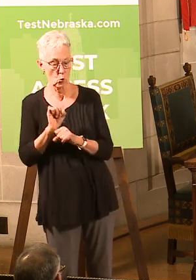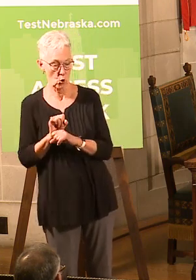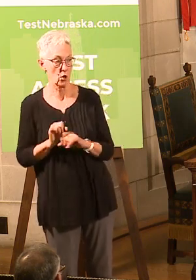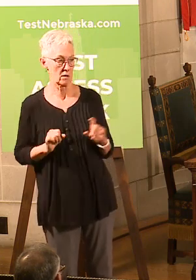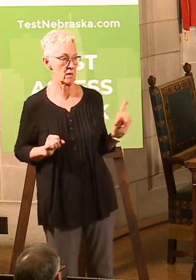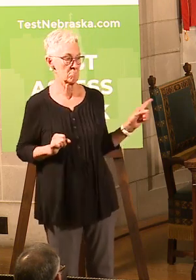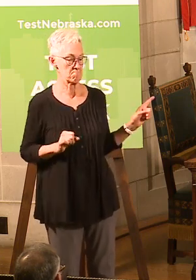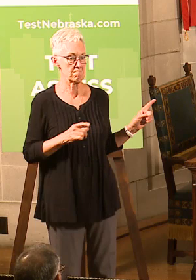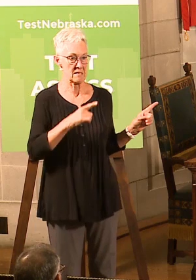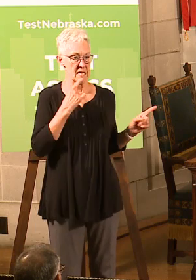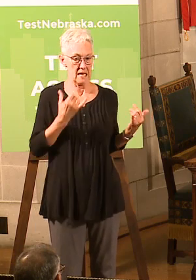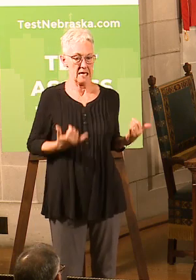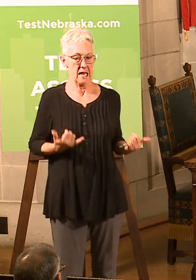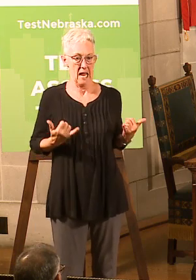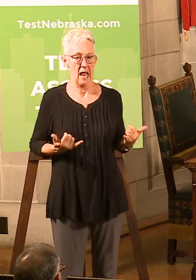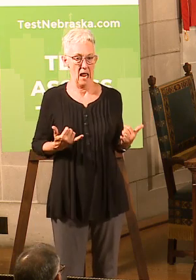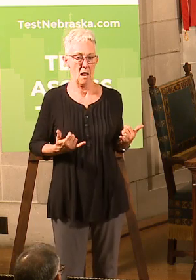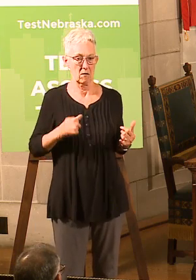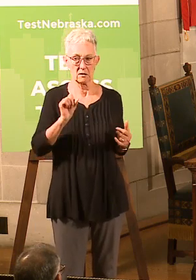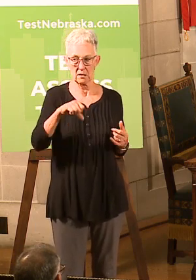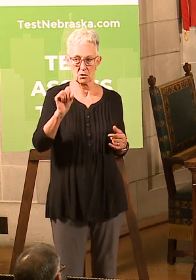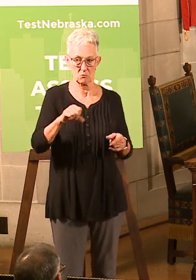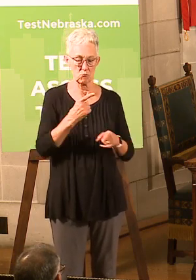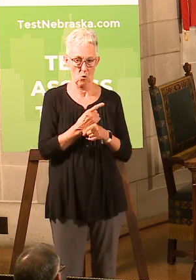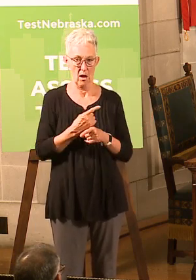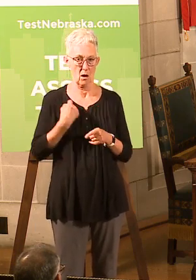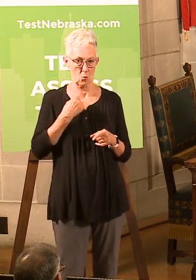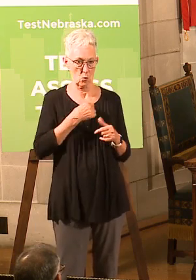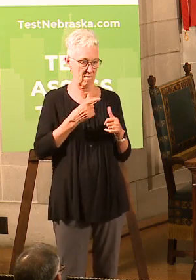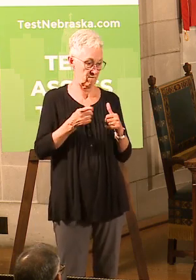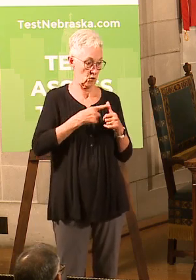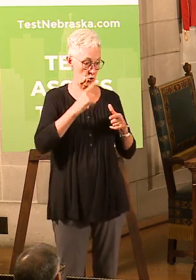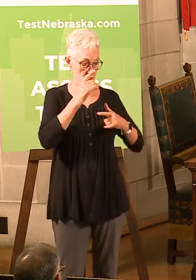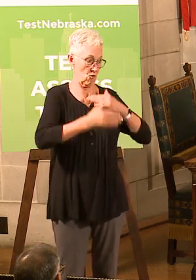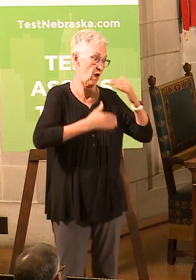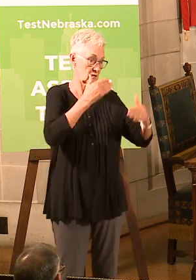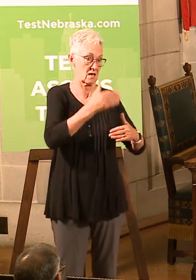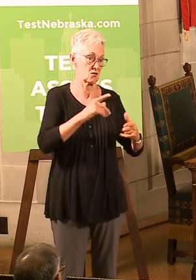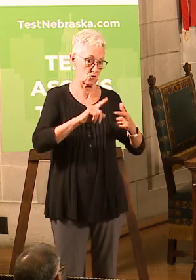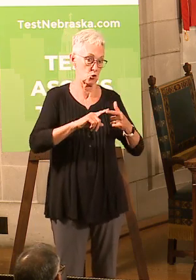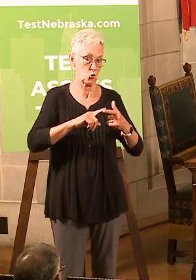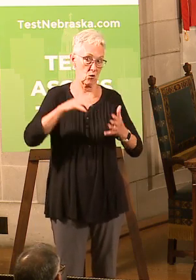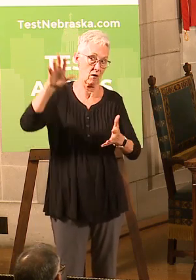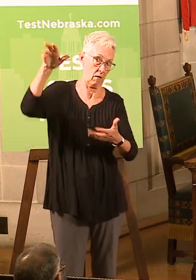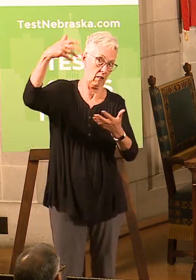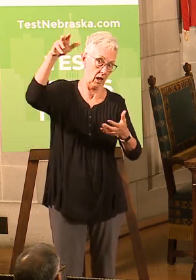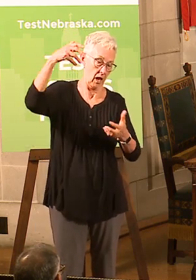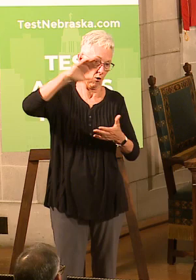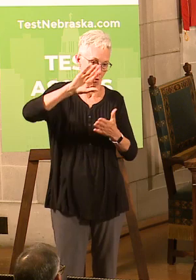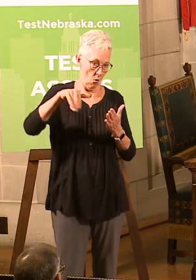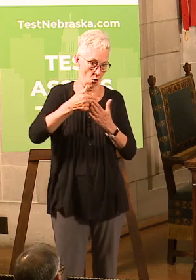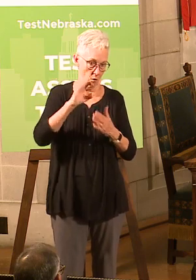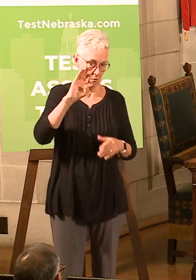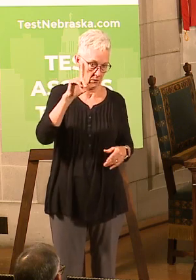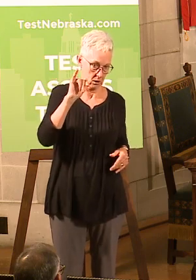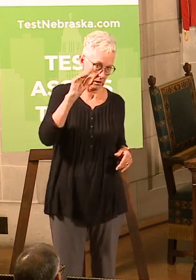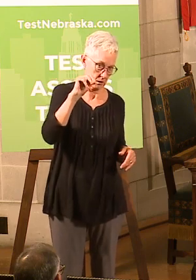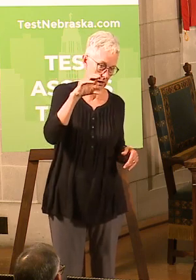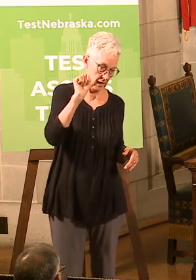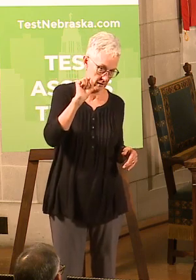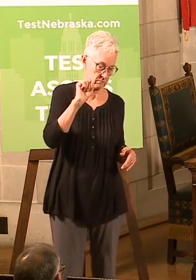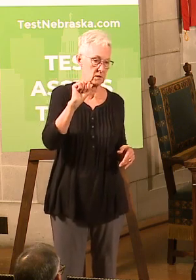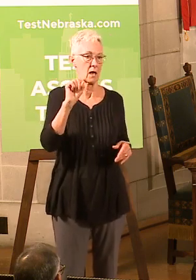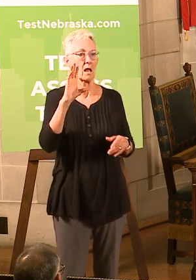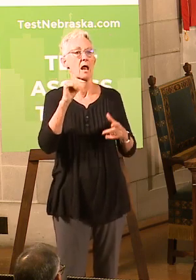phase was to get the claims in and start getting people paid, and now in the second phase we need to work with those who don't have a quick callback